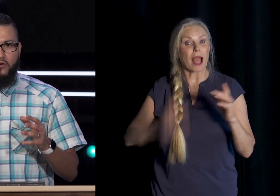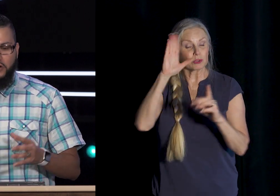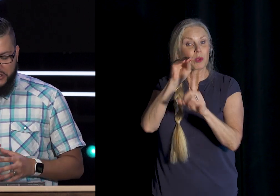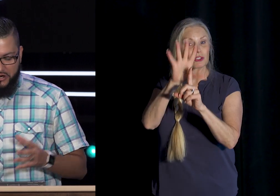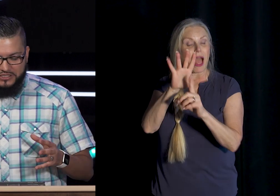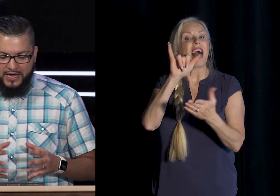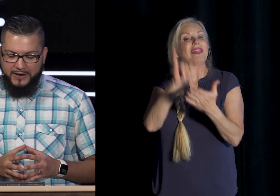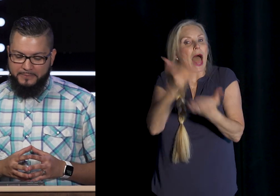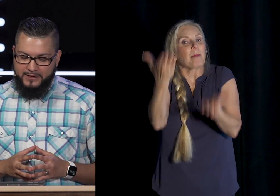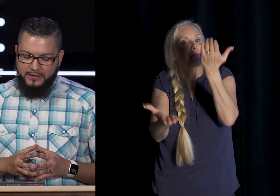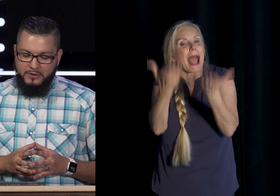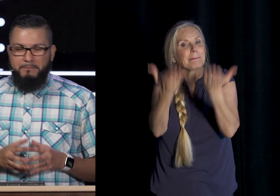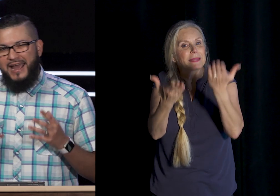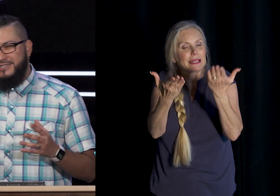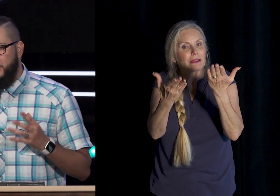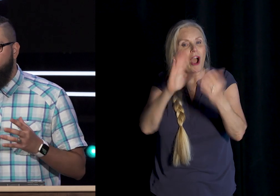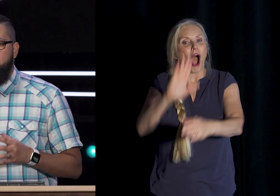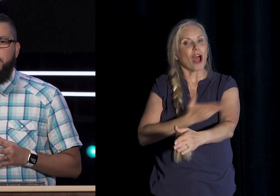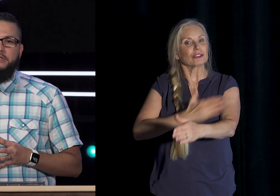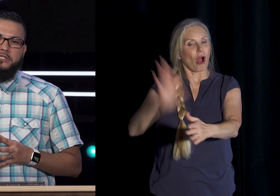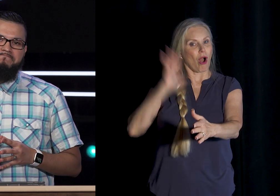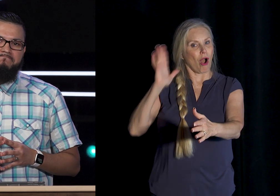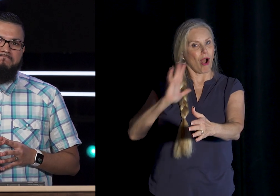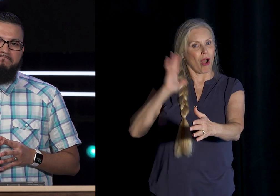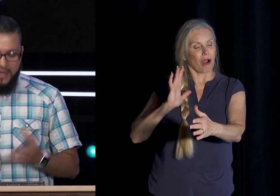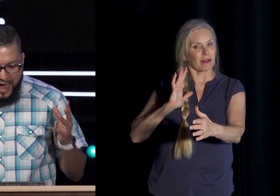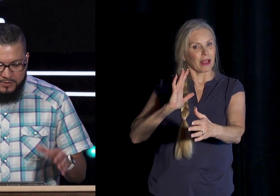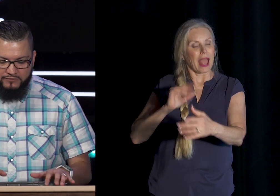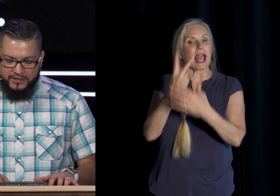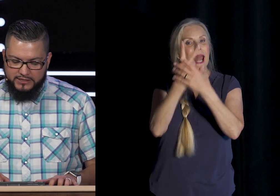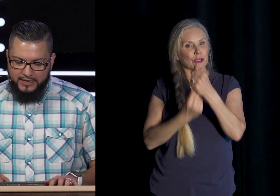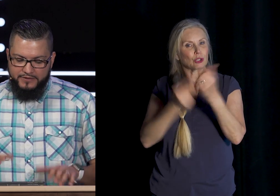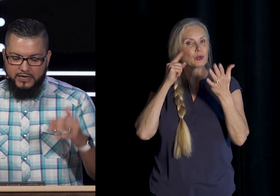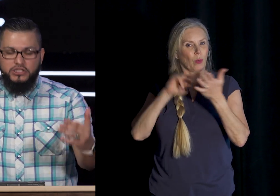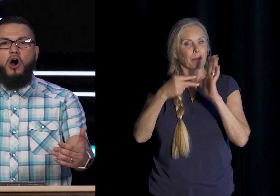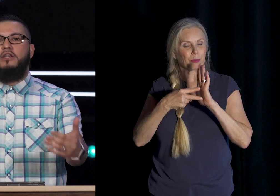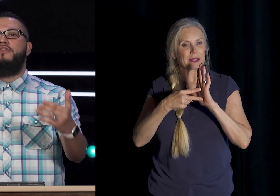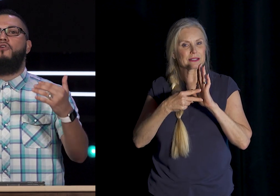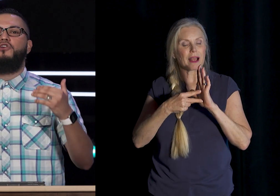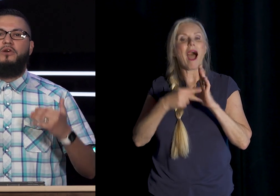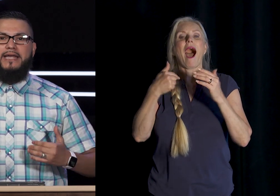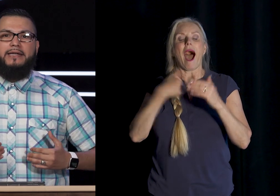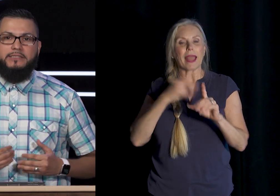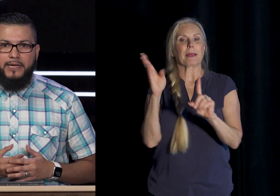the Early church Sang But it Has a dual Purpose I'm convinced That it is Calling those Who are dead In sin